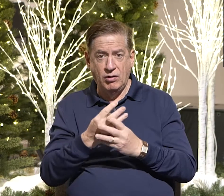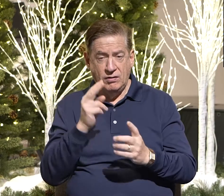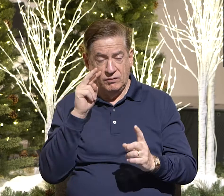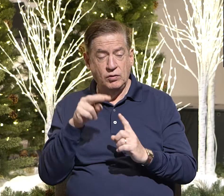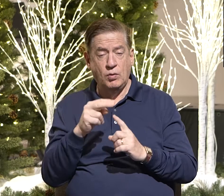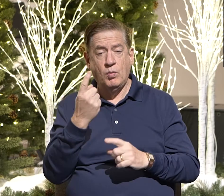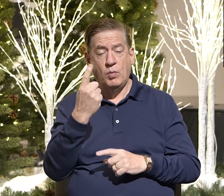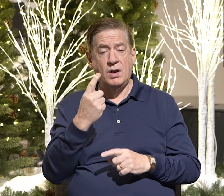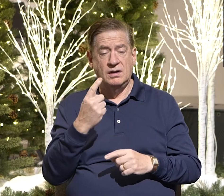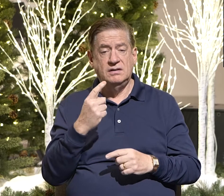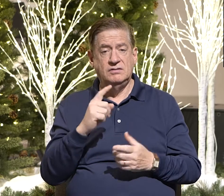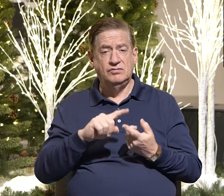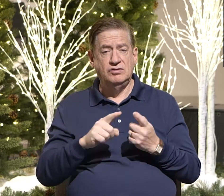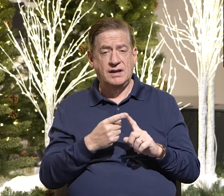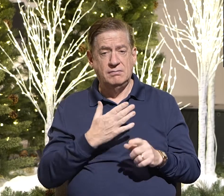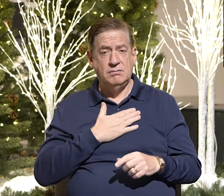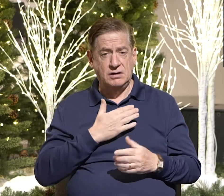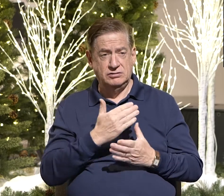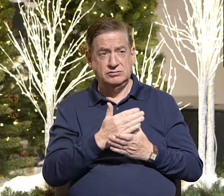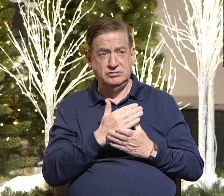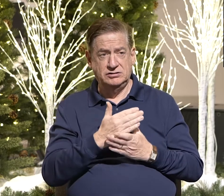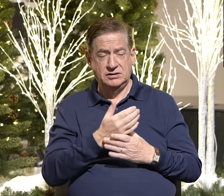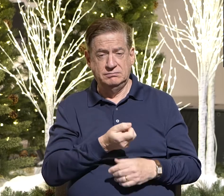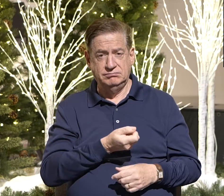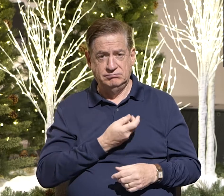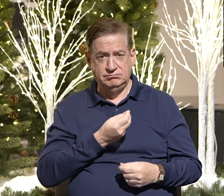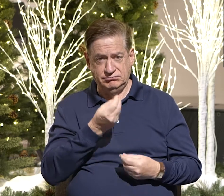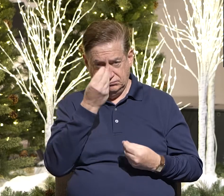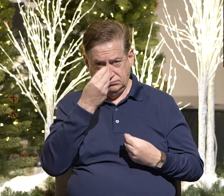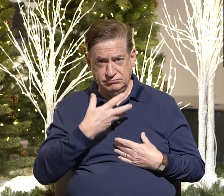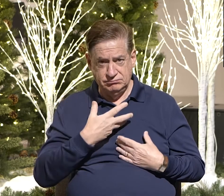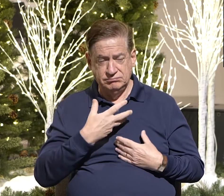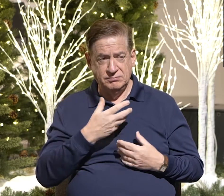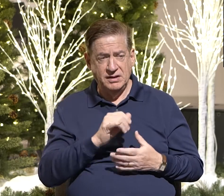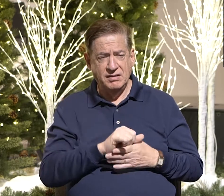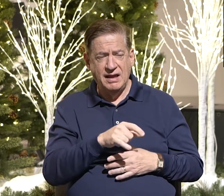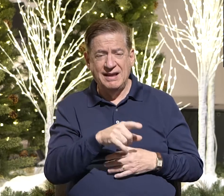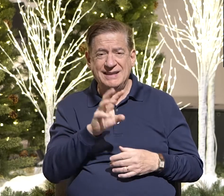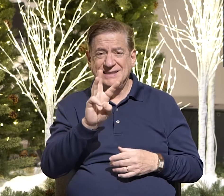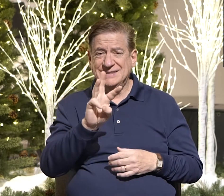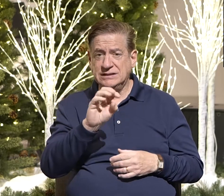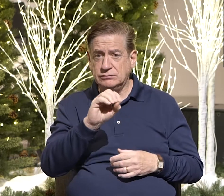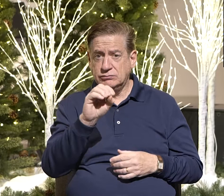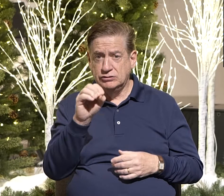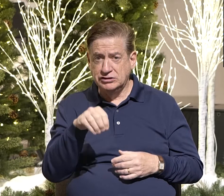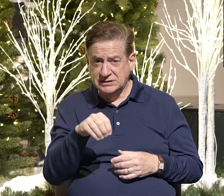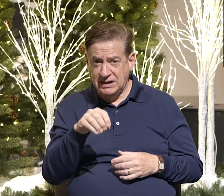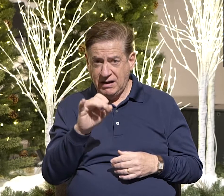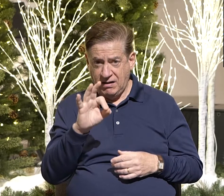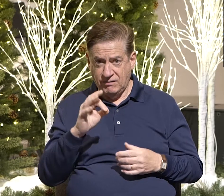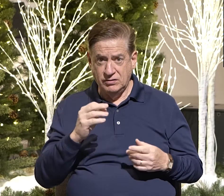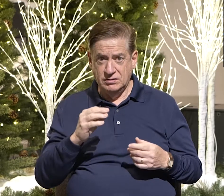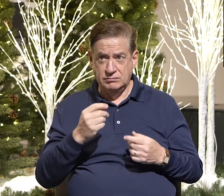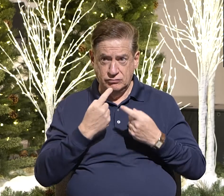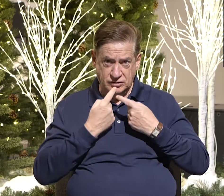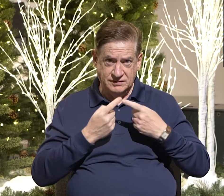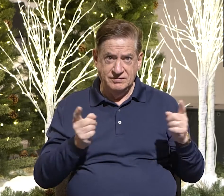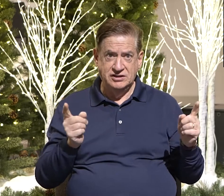a friend of mine was sharing with me, and they found that 6% of confessing evangelical Christians